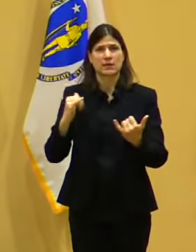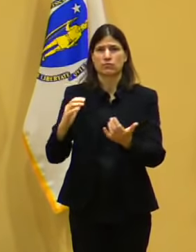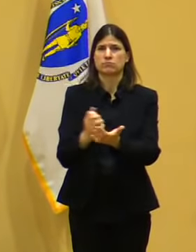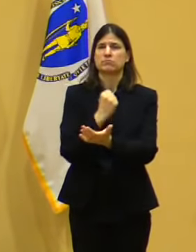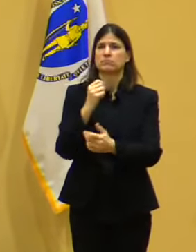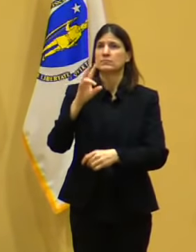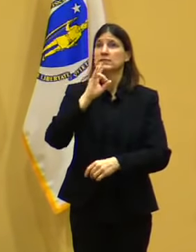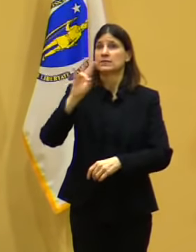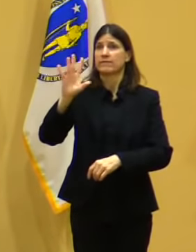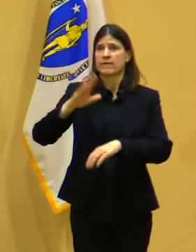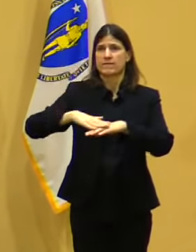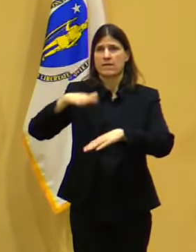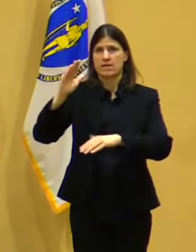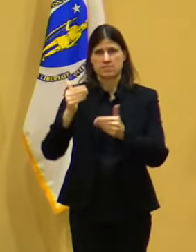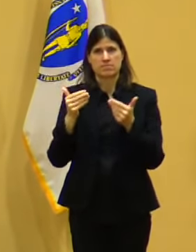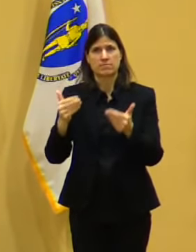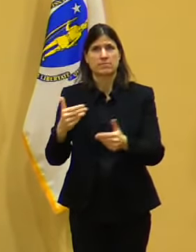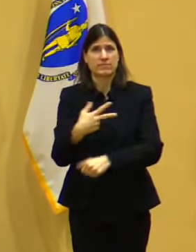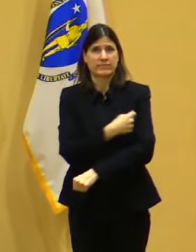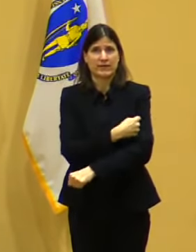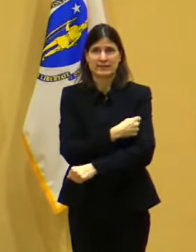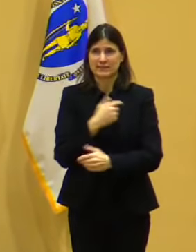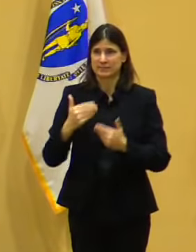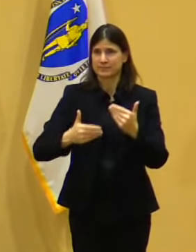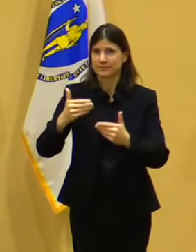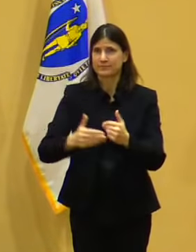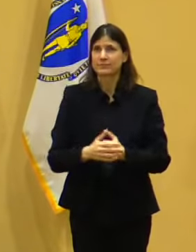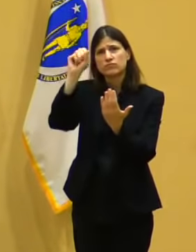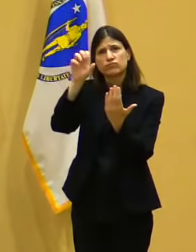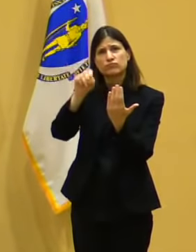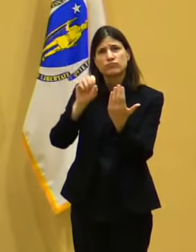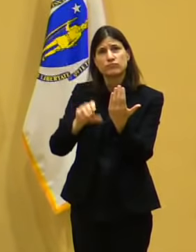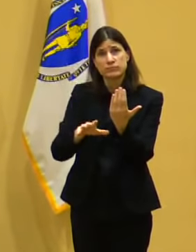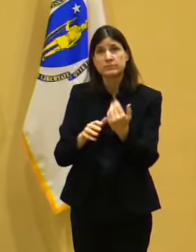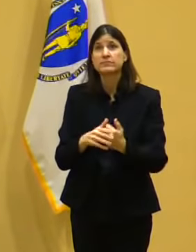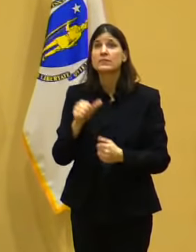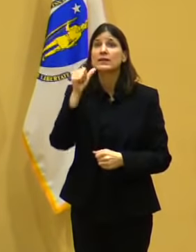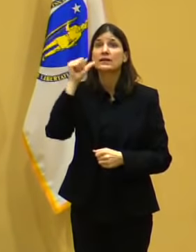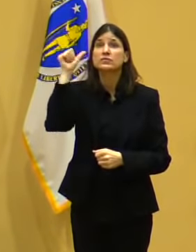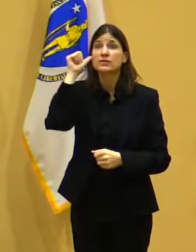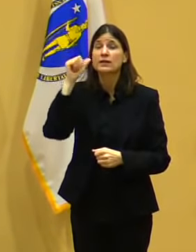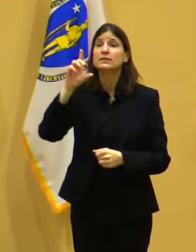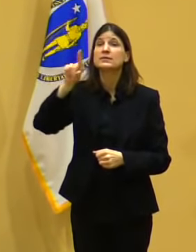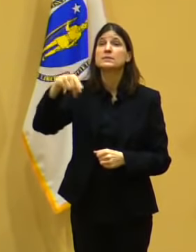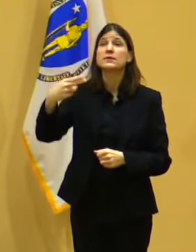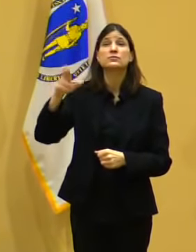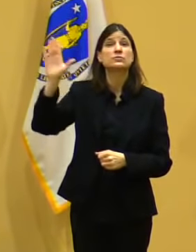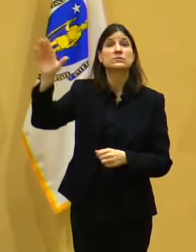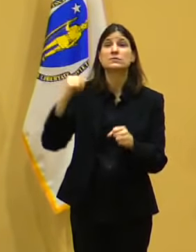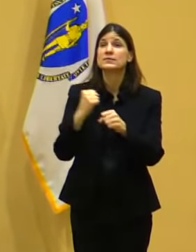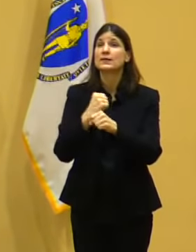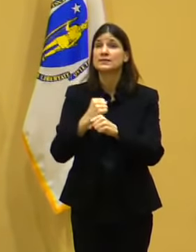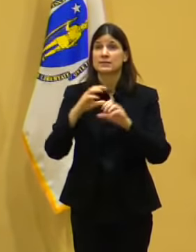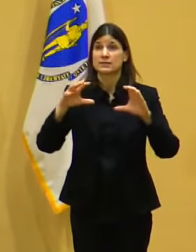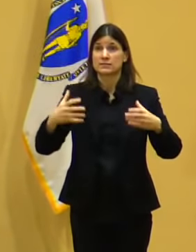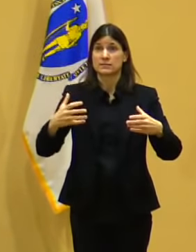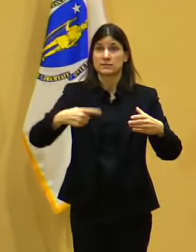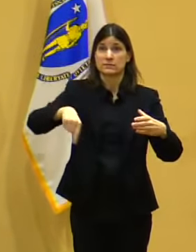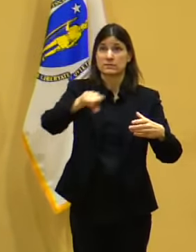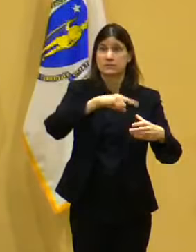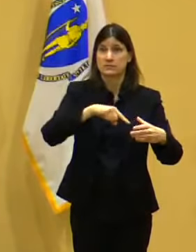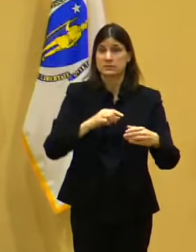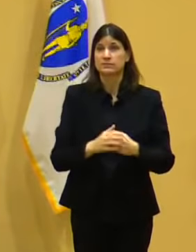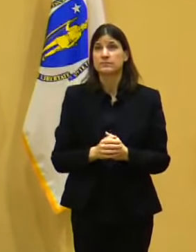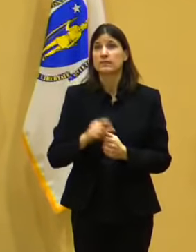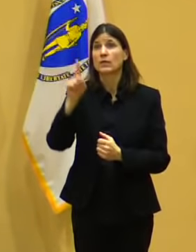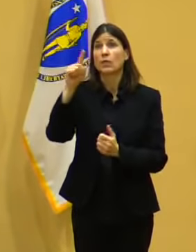I do want to provide a quick update on our COVID-19 data. We've reported 1,319 new cases out